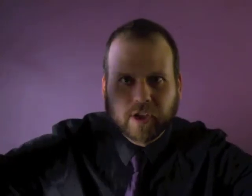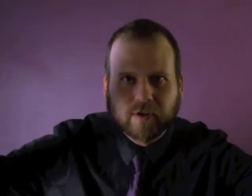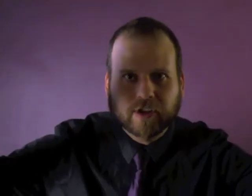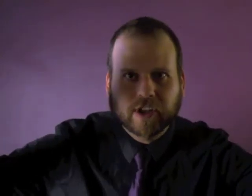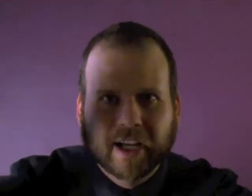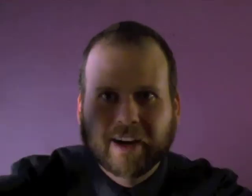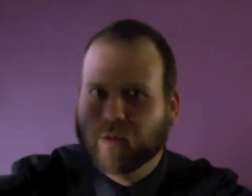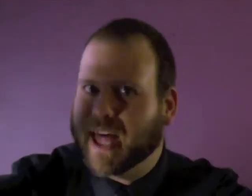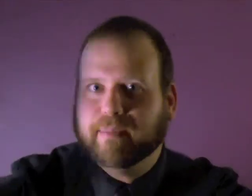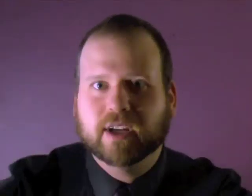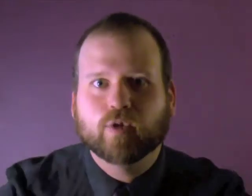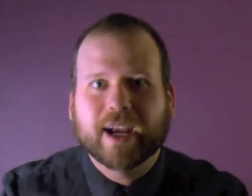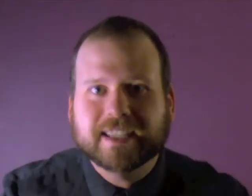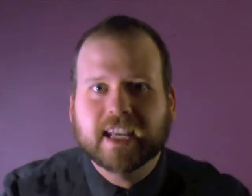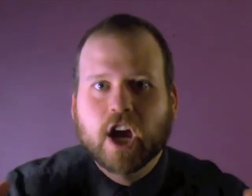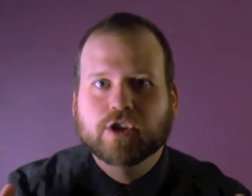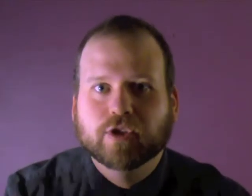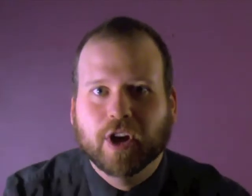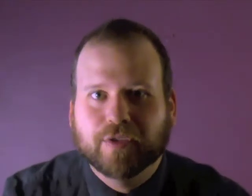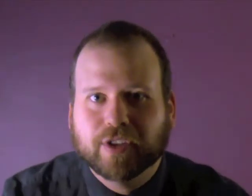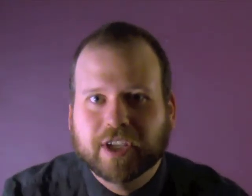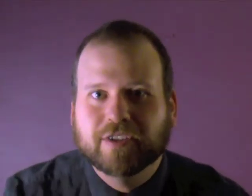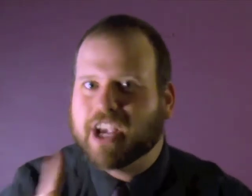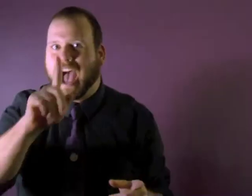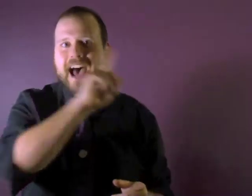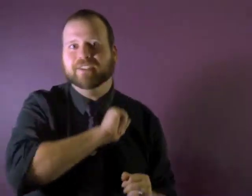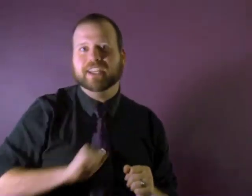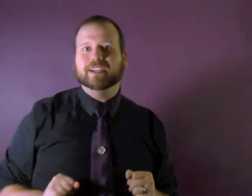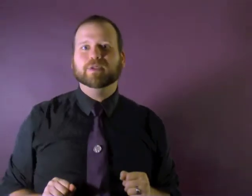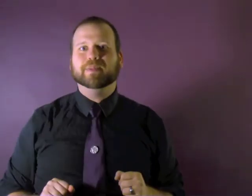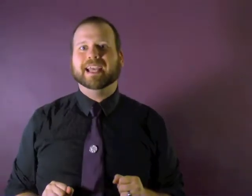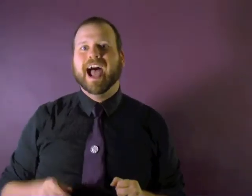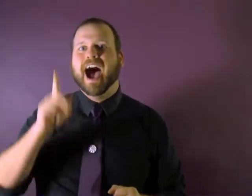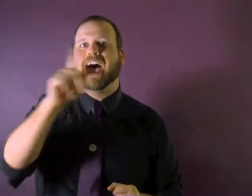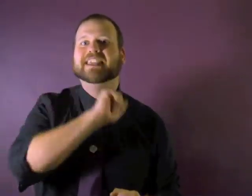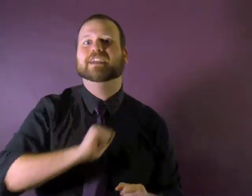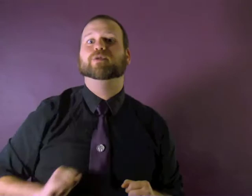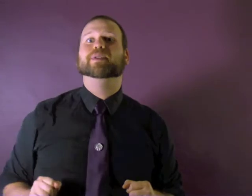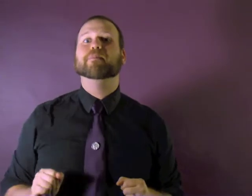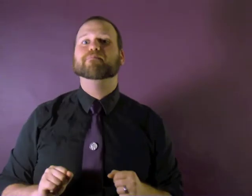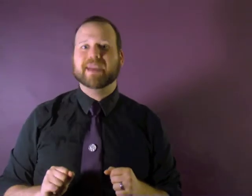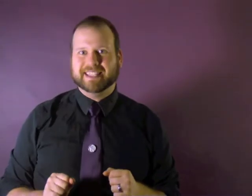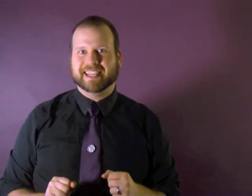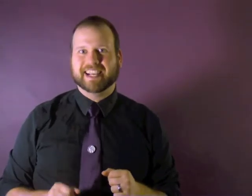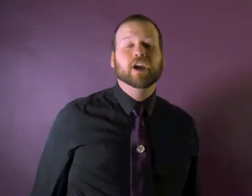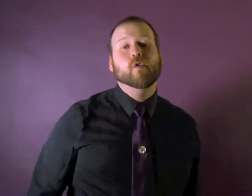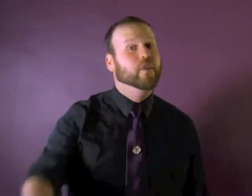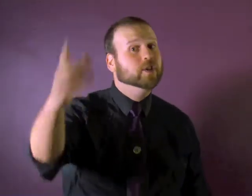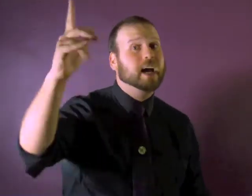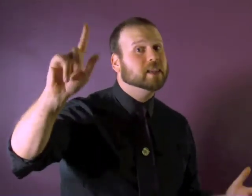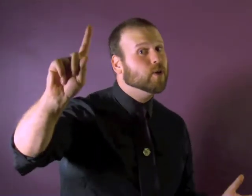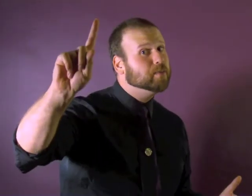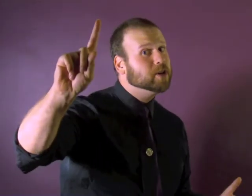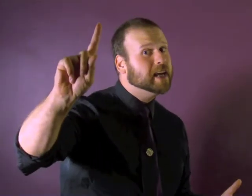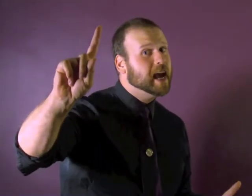huge? Would that be crazy to go for huge? I don't think it would be. I think it would be amazing. We've only got the one more day,